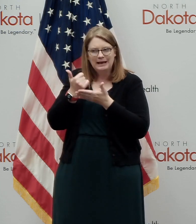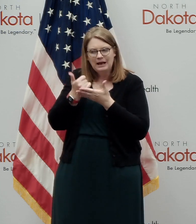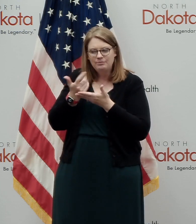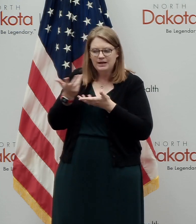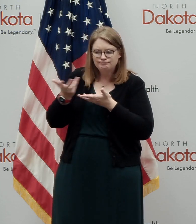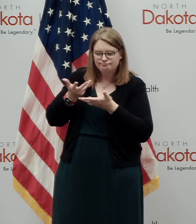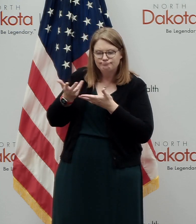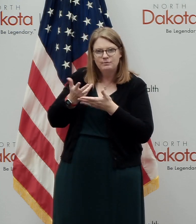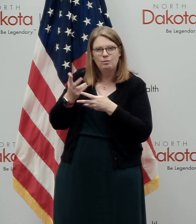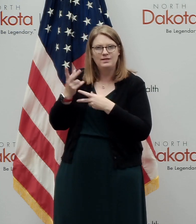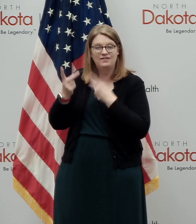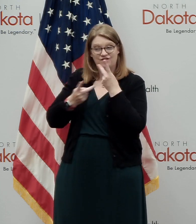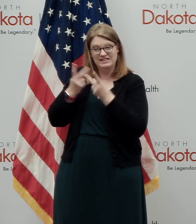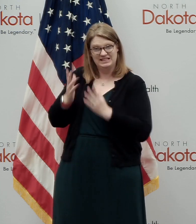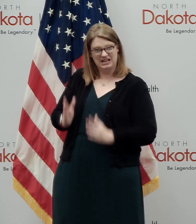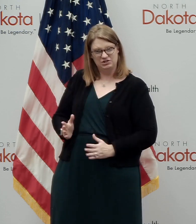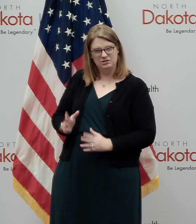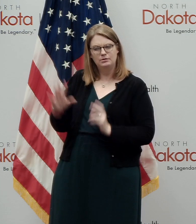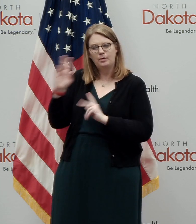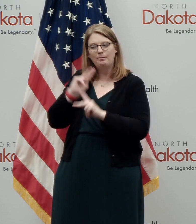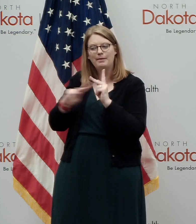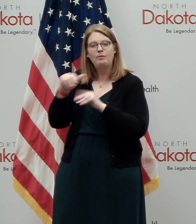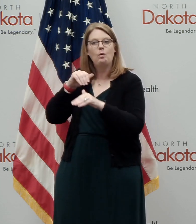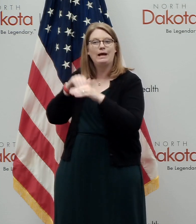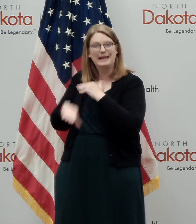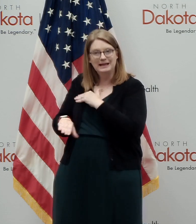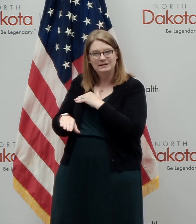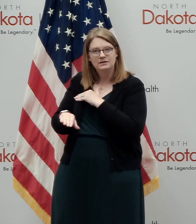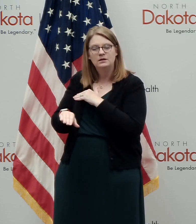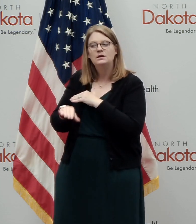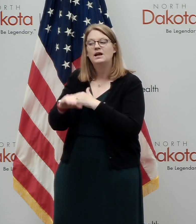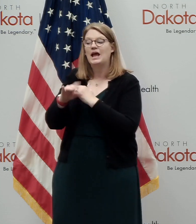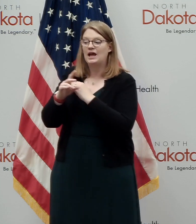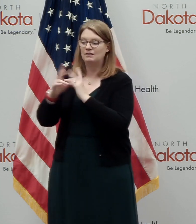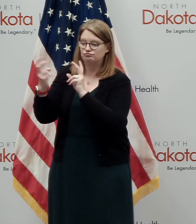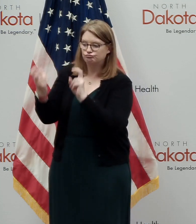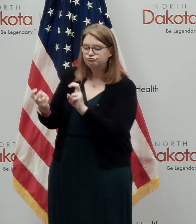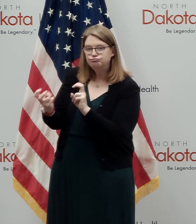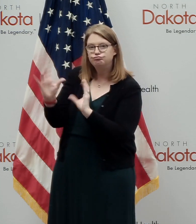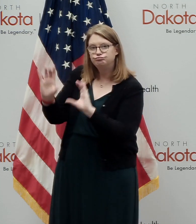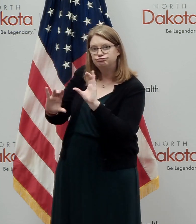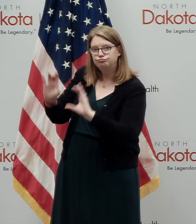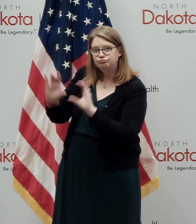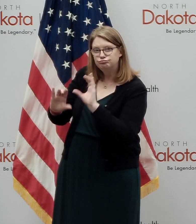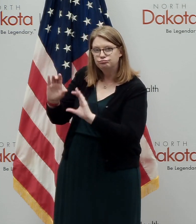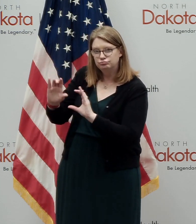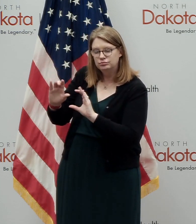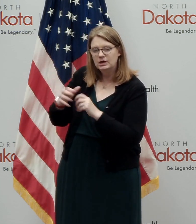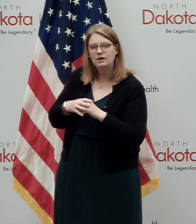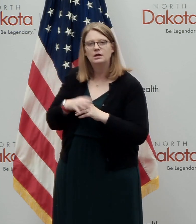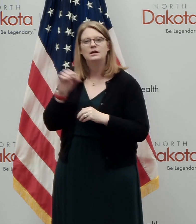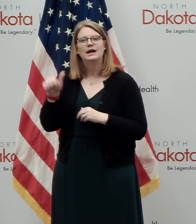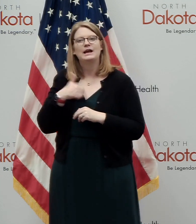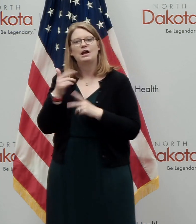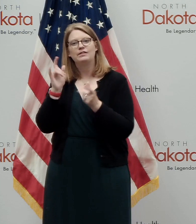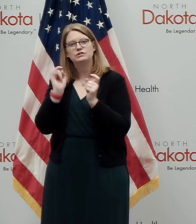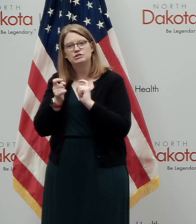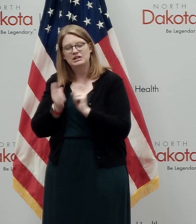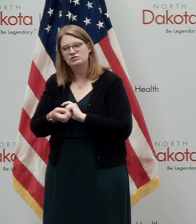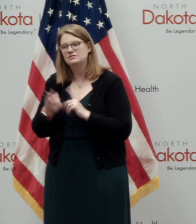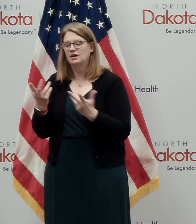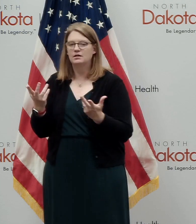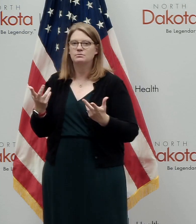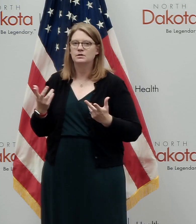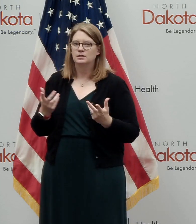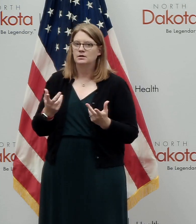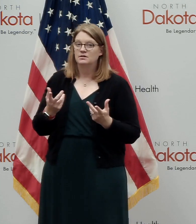and do that safely. And continue to look at other things we can, other changes we can make. But we know that